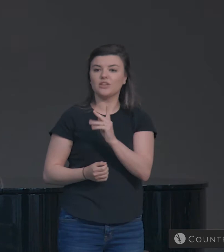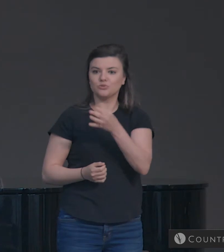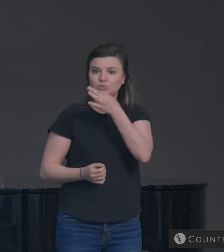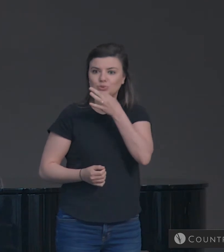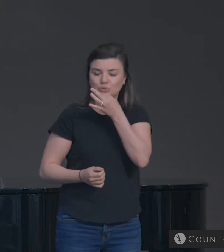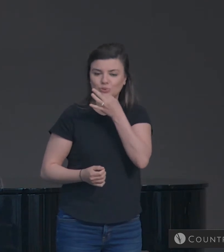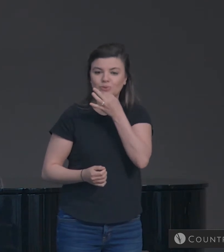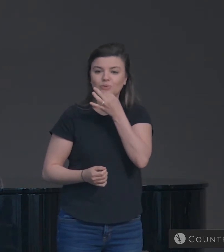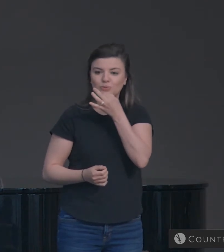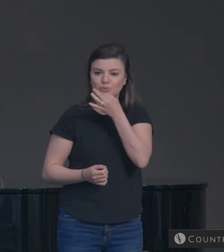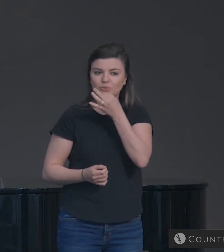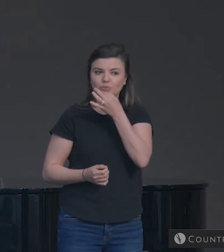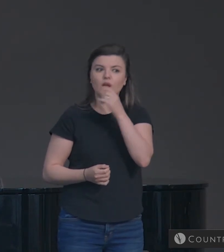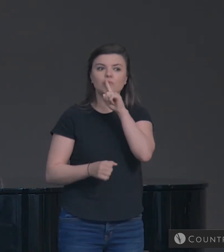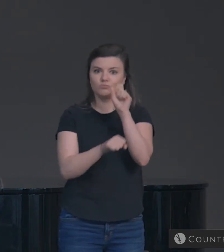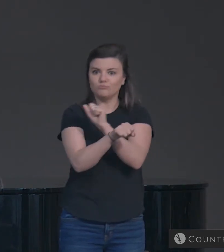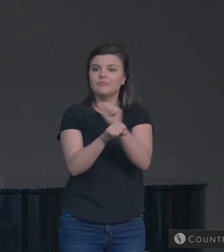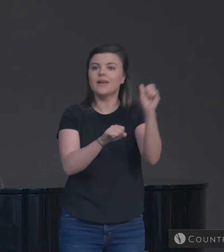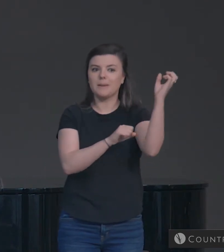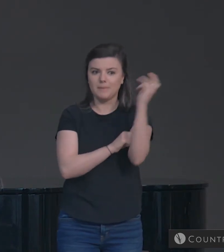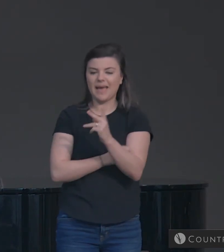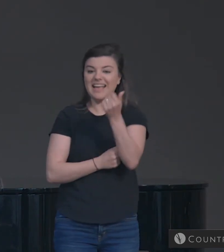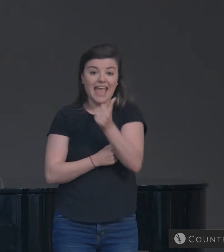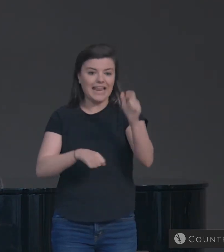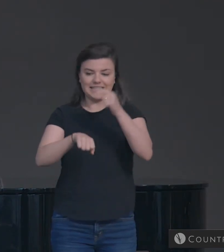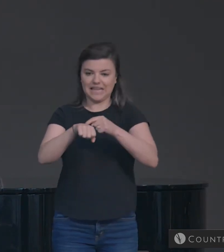That he's actually coming back anytime soon.